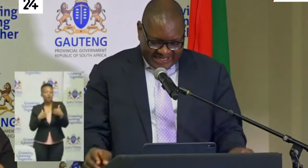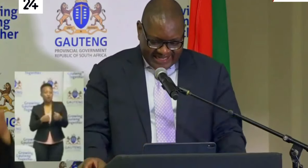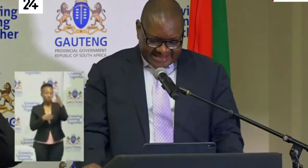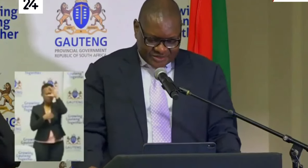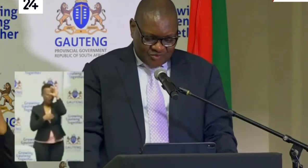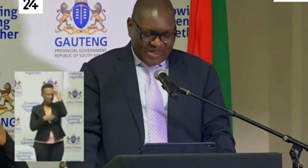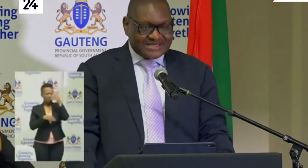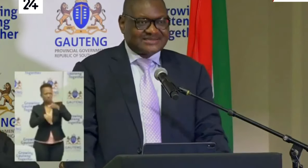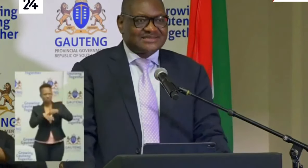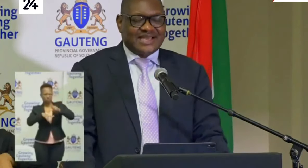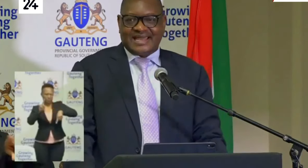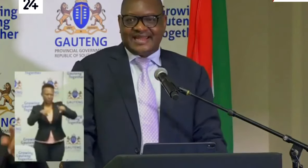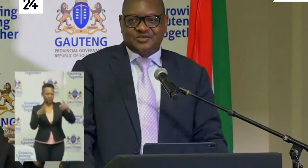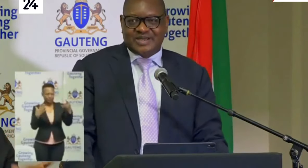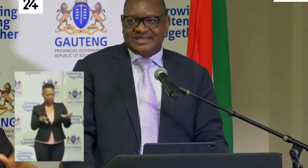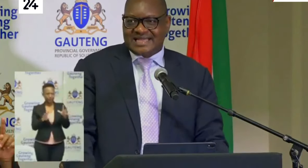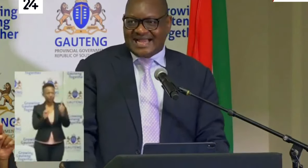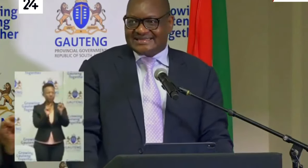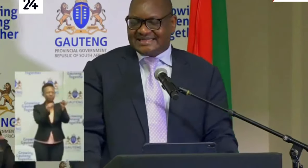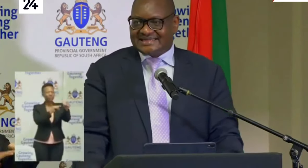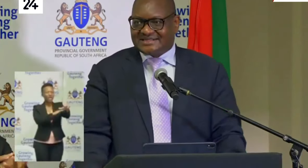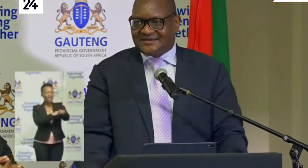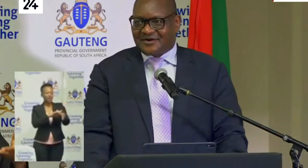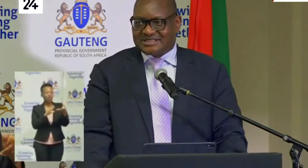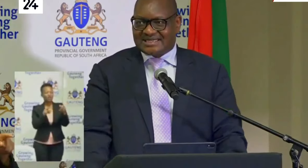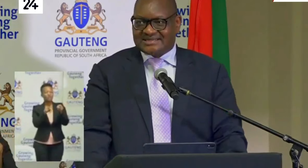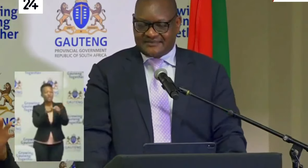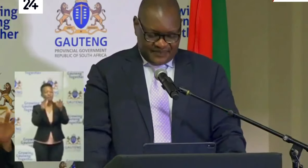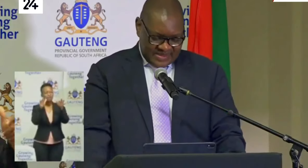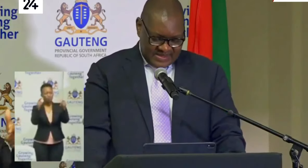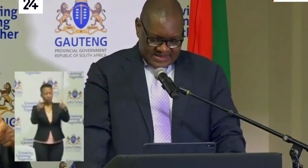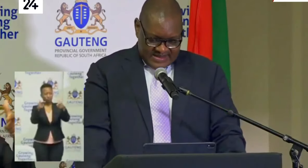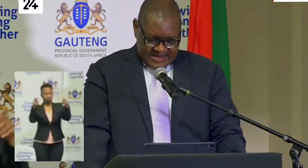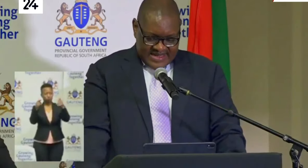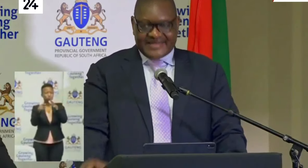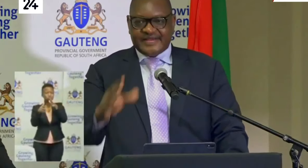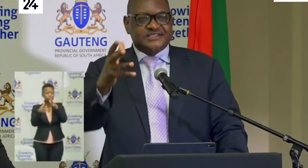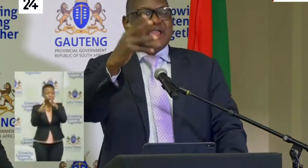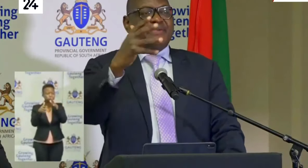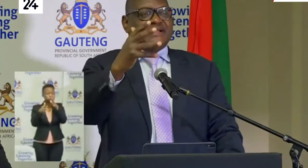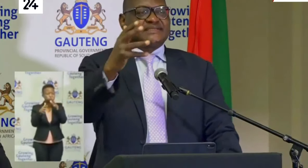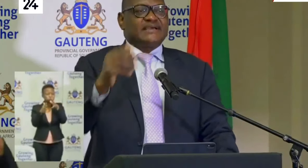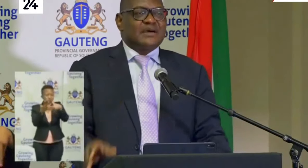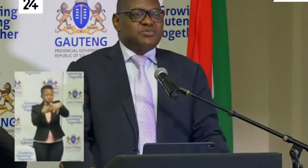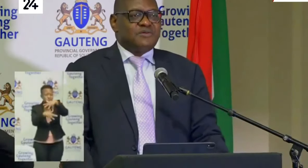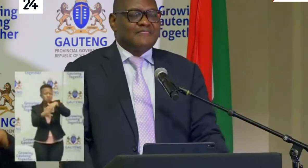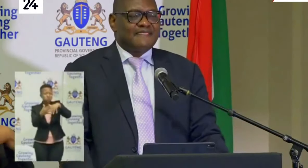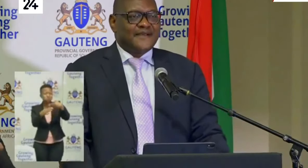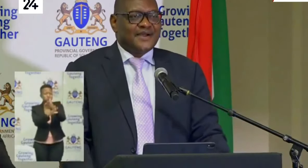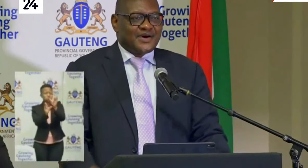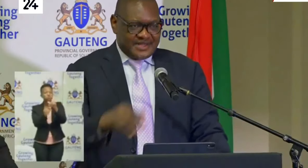directed towards the areas where there's high density of contacts. And this may be a suburb